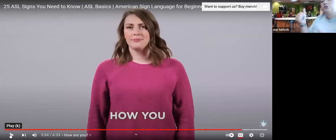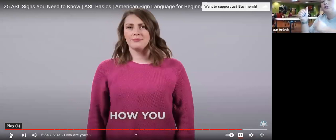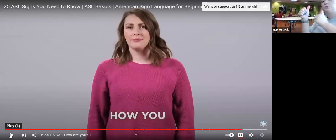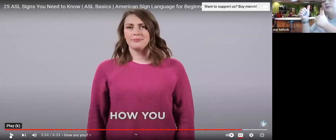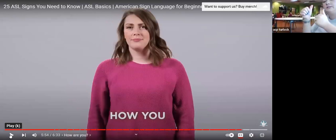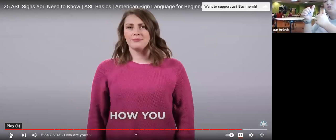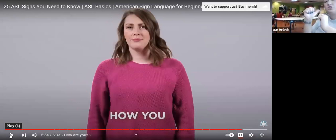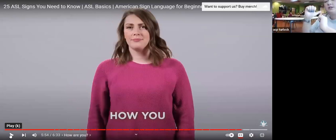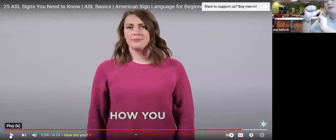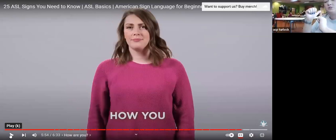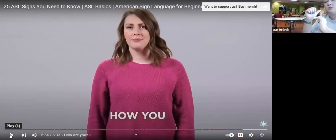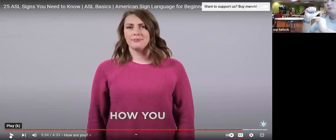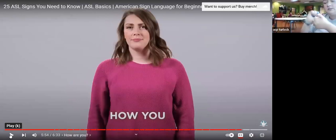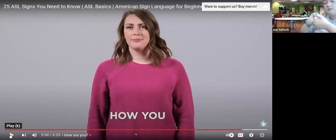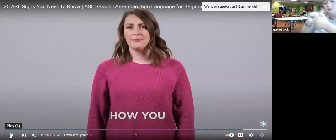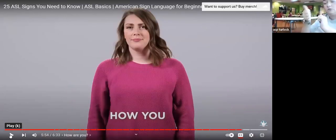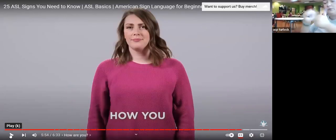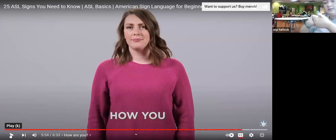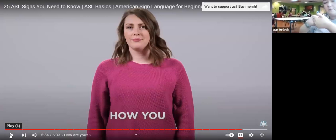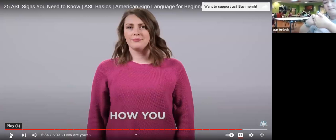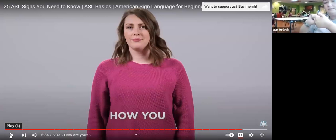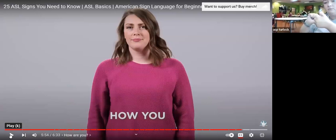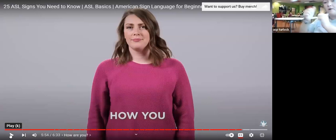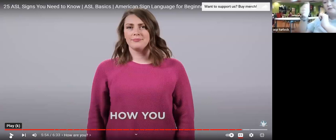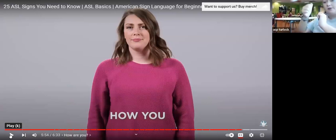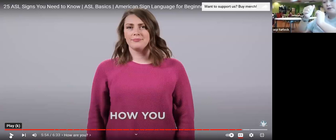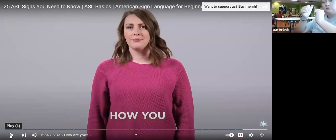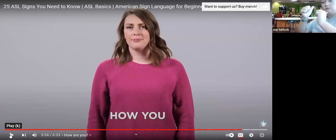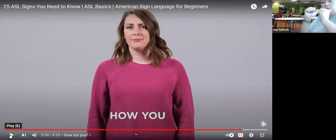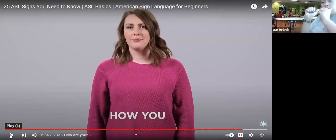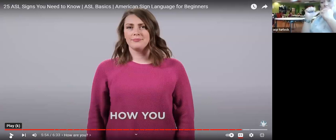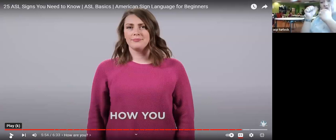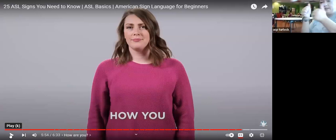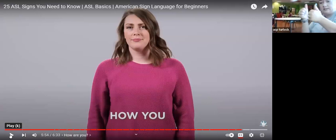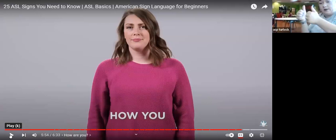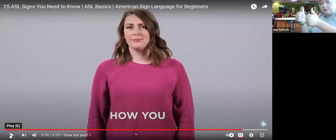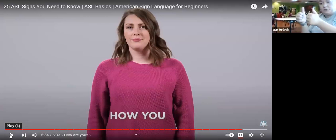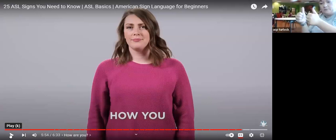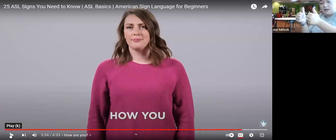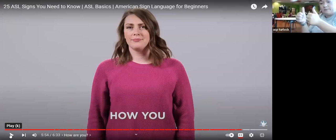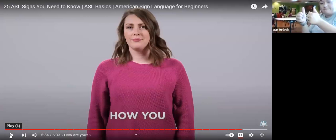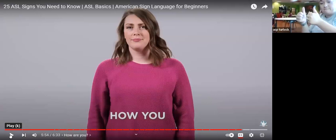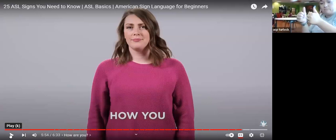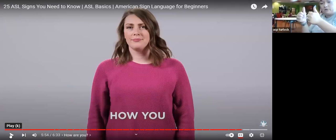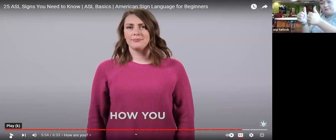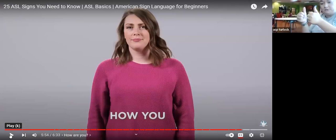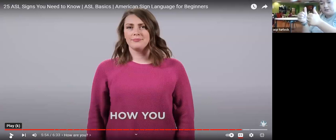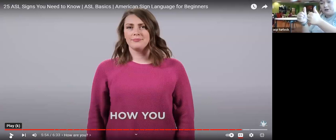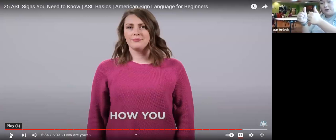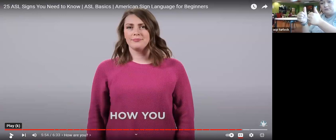so you're just going to do a fist and you're just going to kind of twist twist them so two fists put your thumbs up